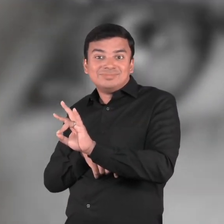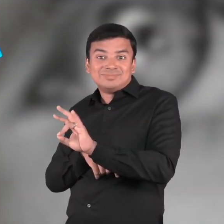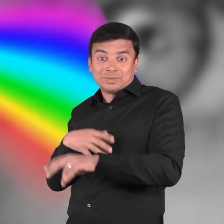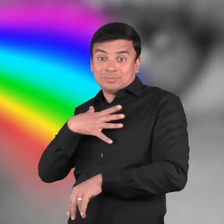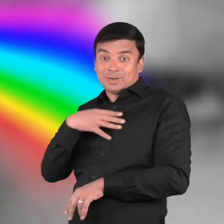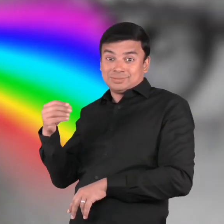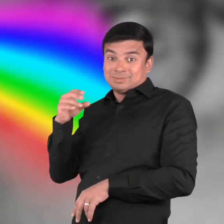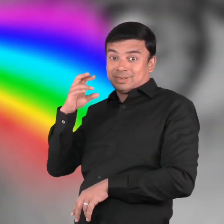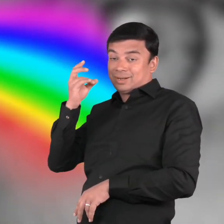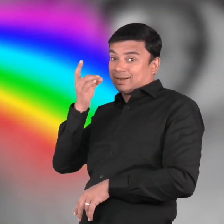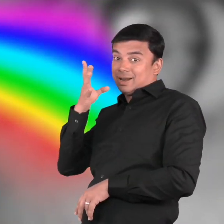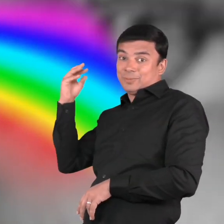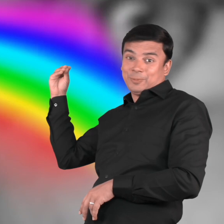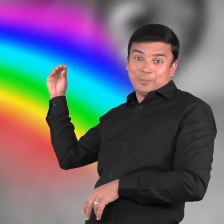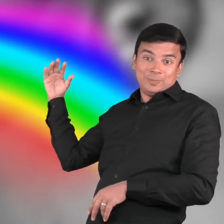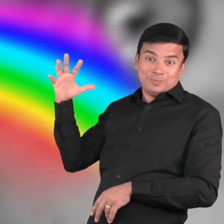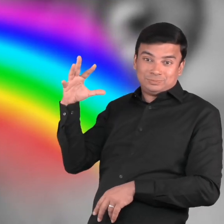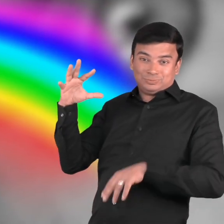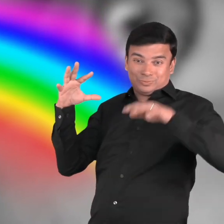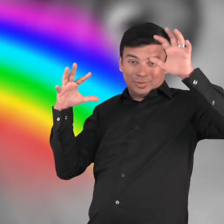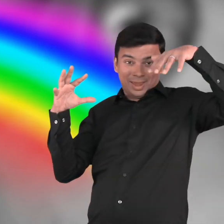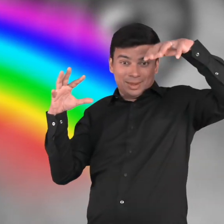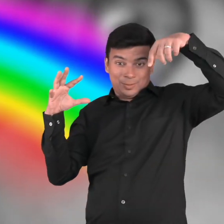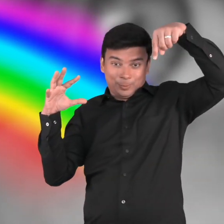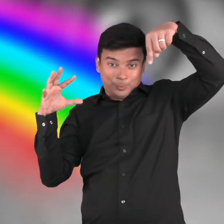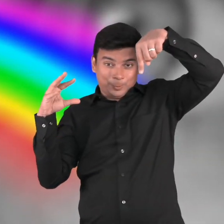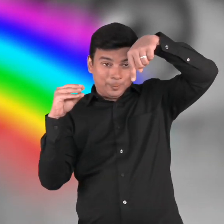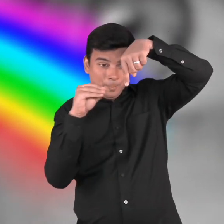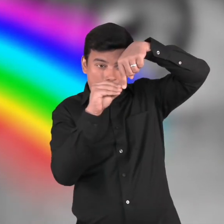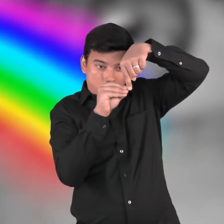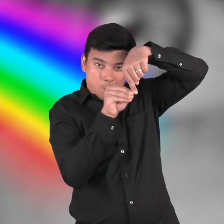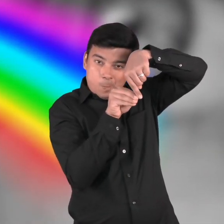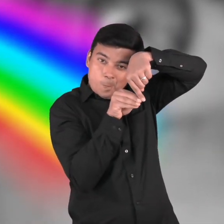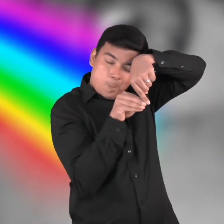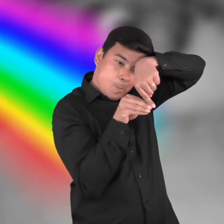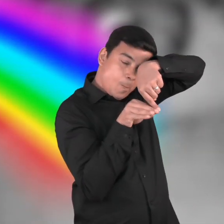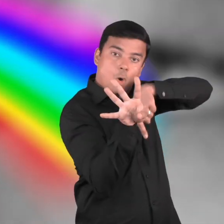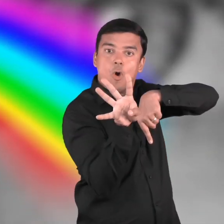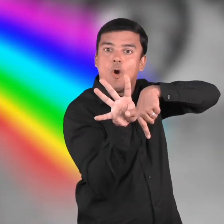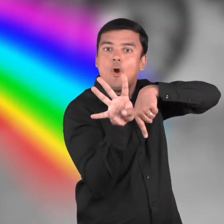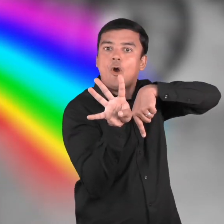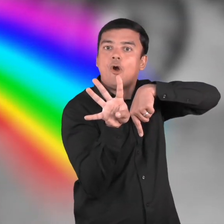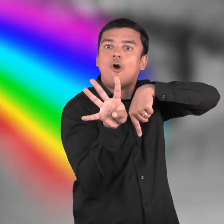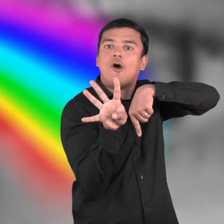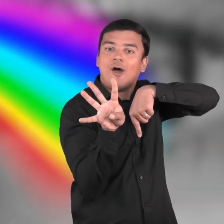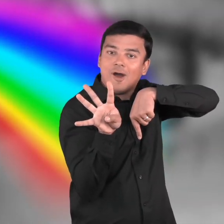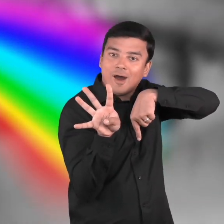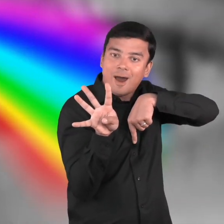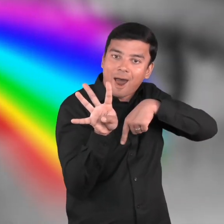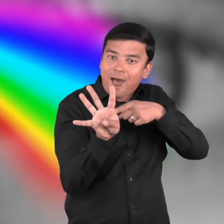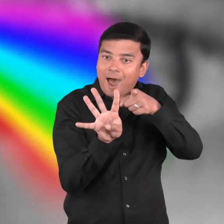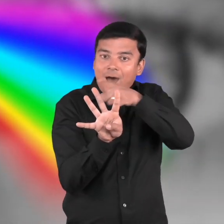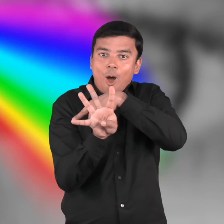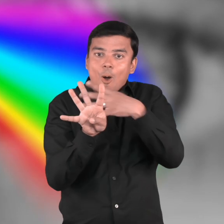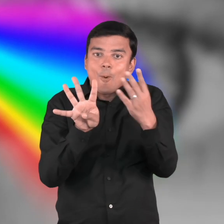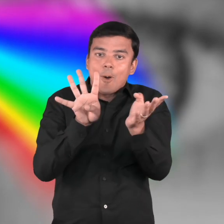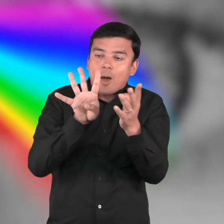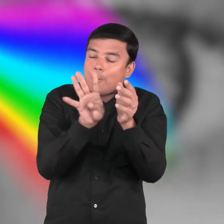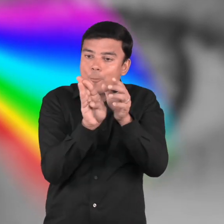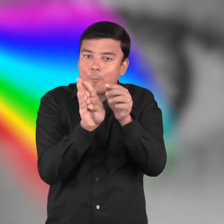passes through raindrops and refracts, all of the different colors of light are banded into separate colors.